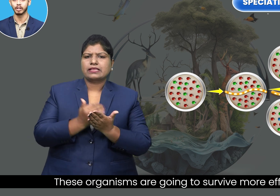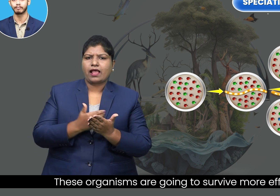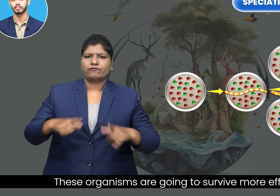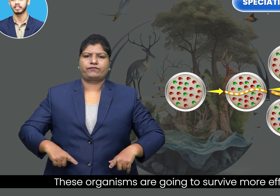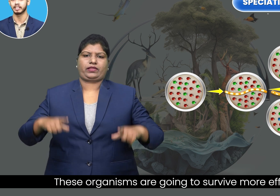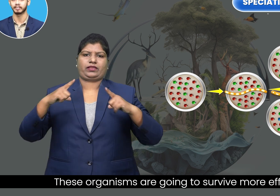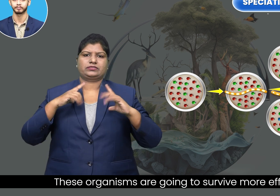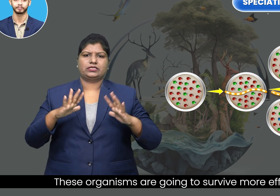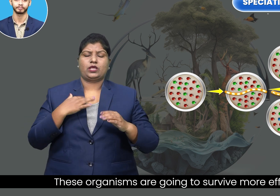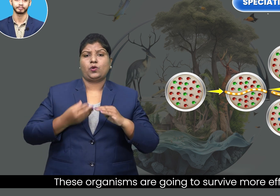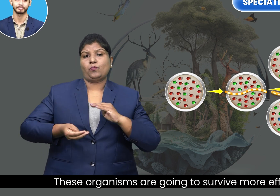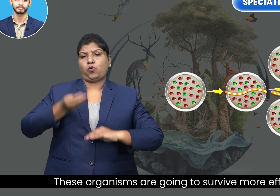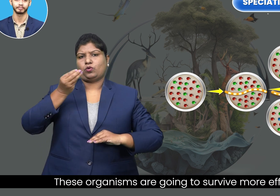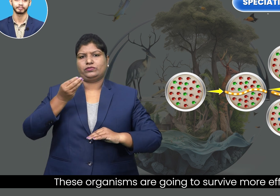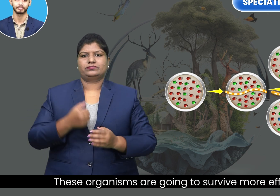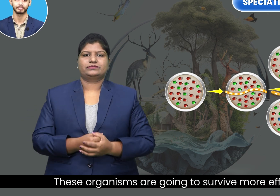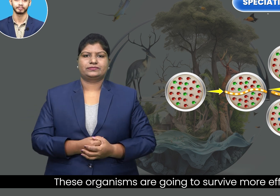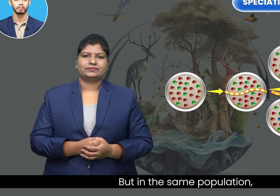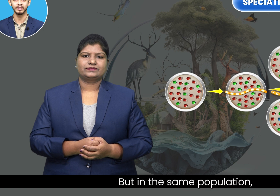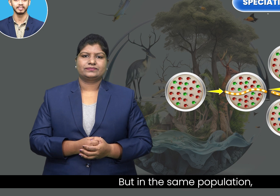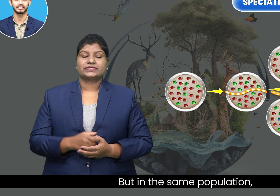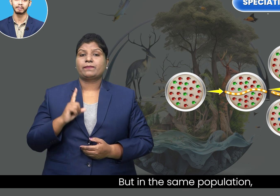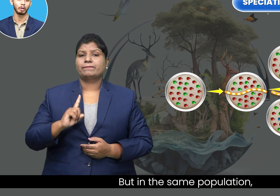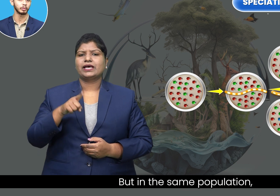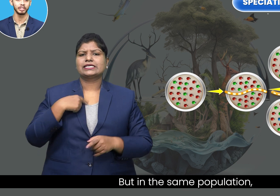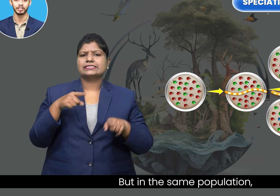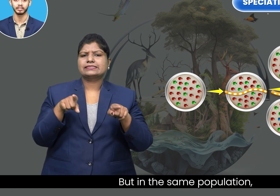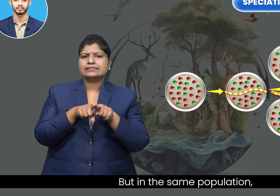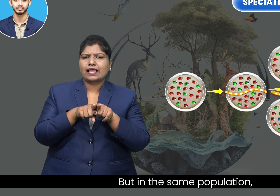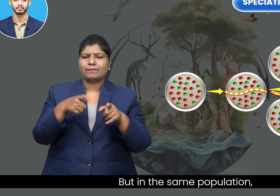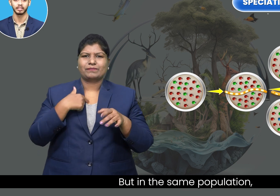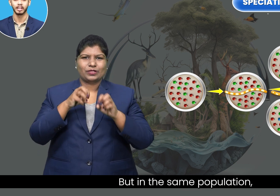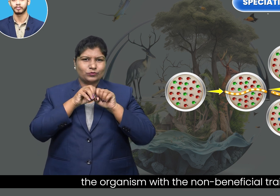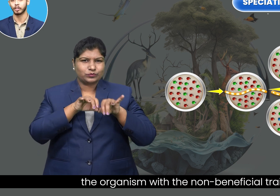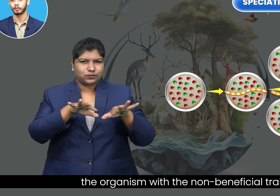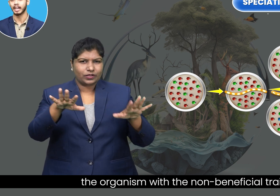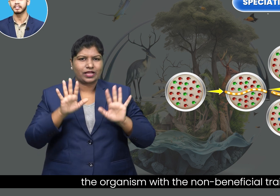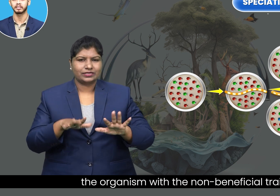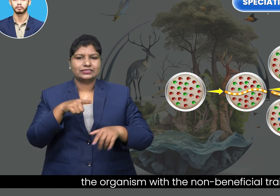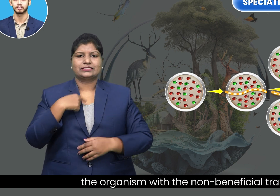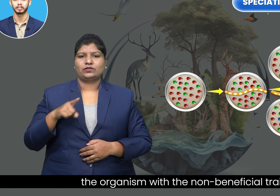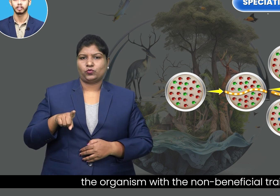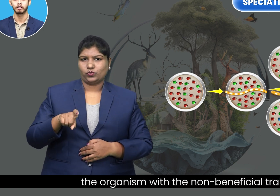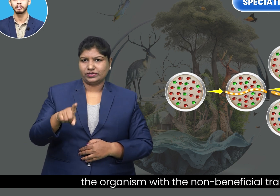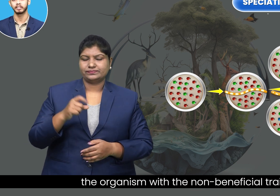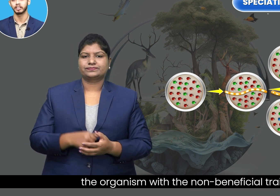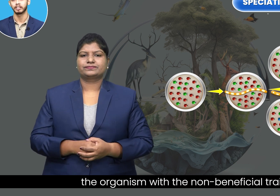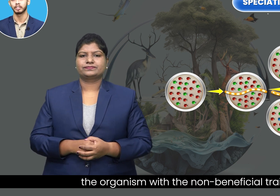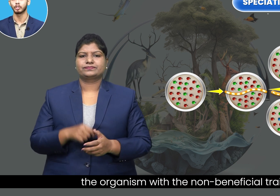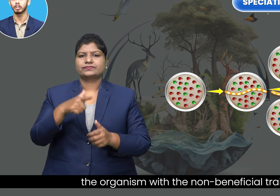efficiently. But in the same population, the organisms with the non